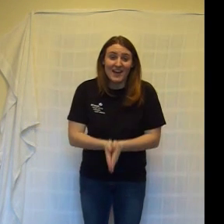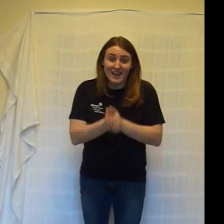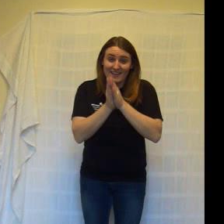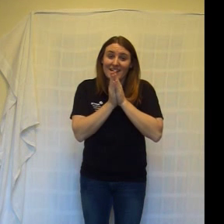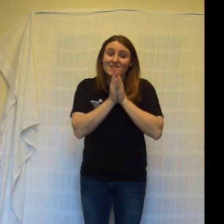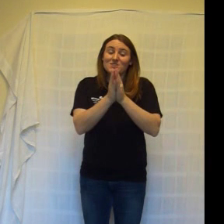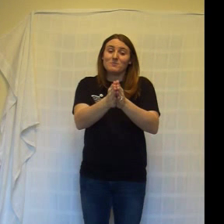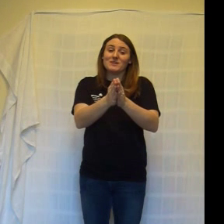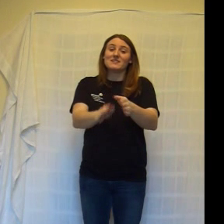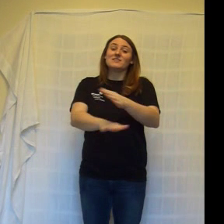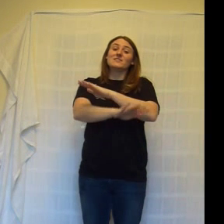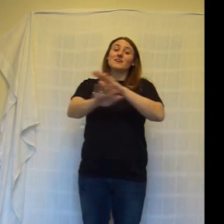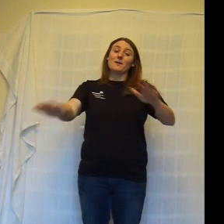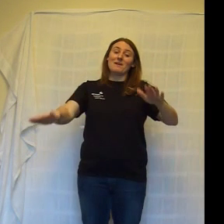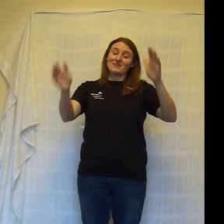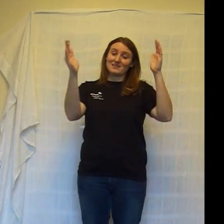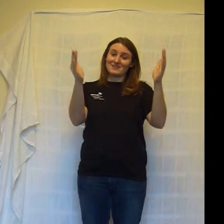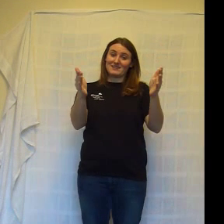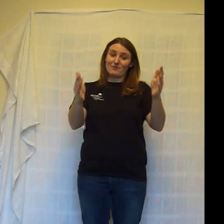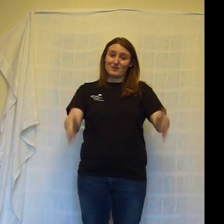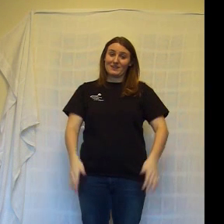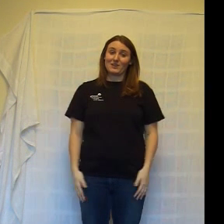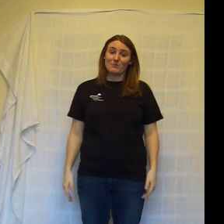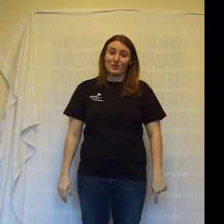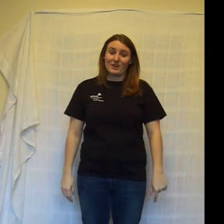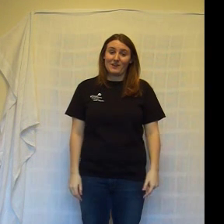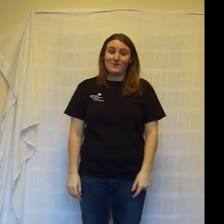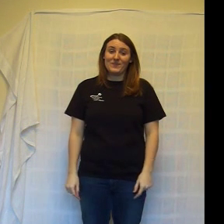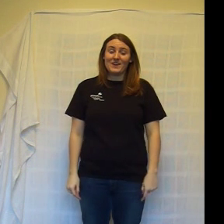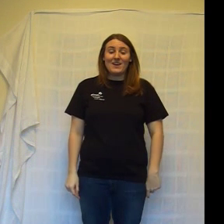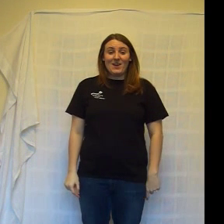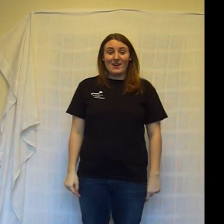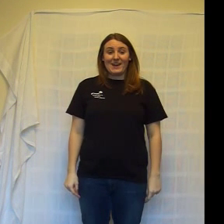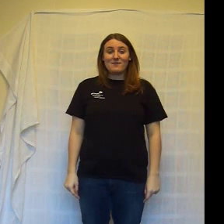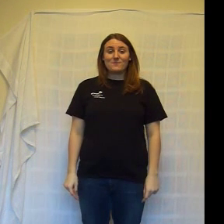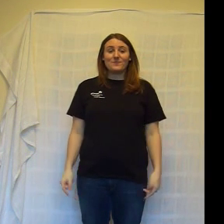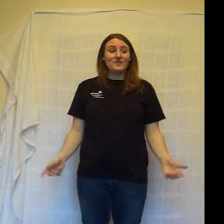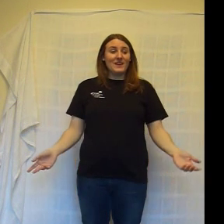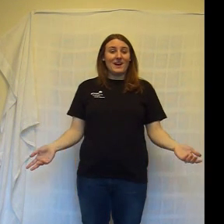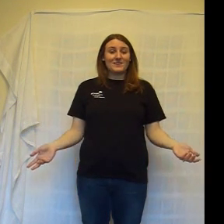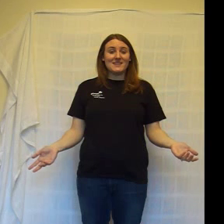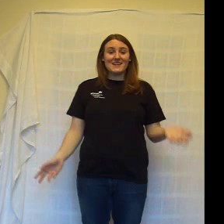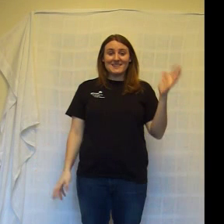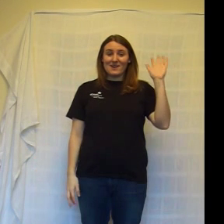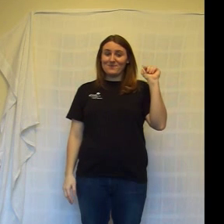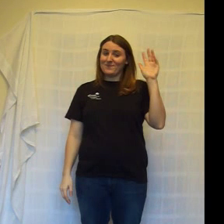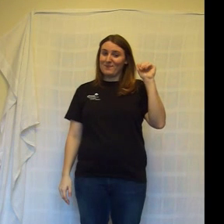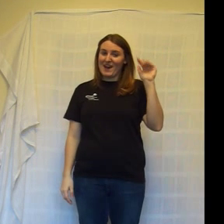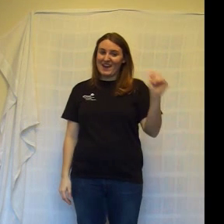And again, shipwreck dinners, amazing, definitely look up where they are. Okay, I'll see you next time. Bye!